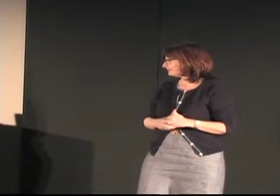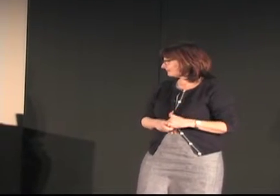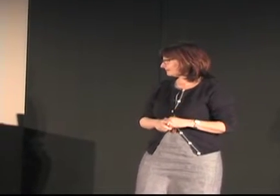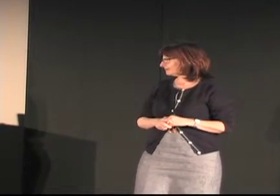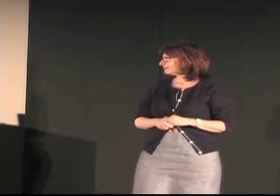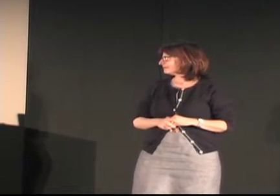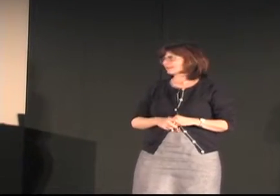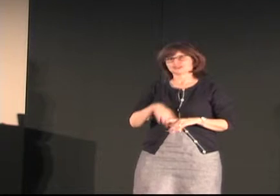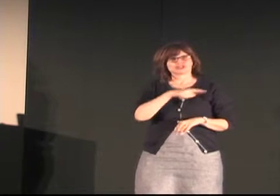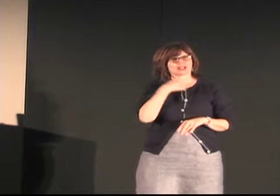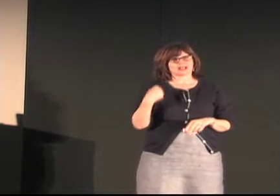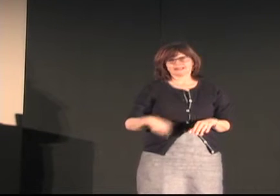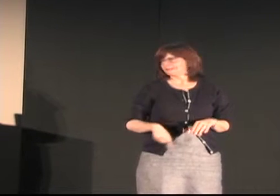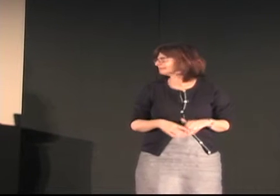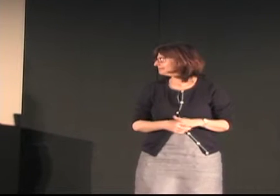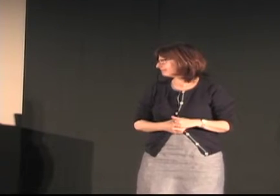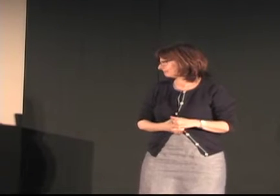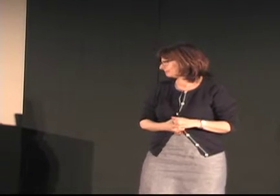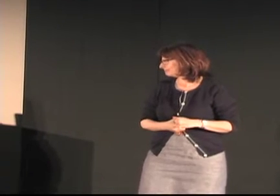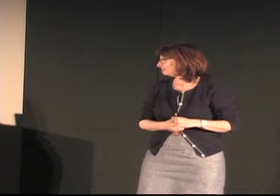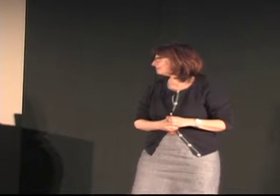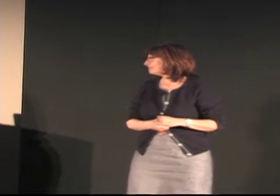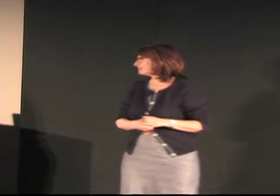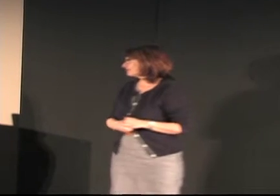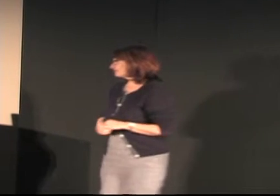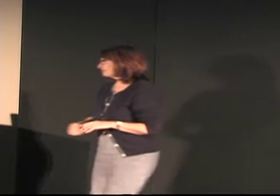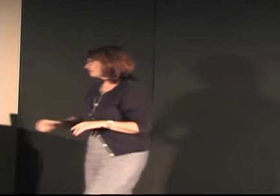And I have some video clips of examples as a sign language in China.